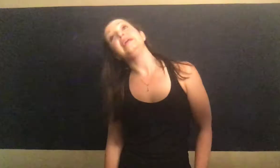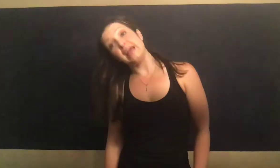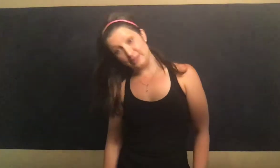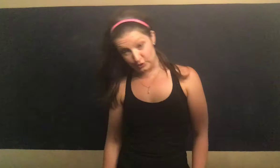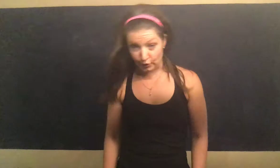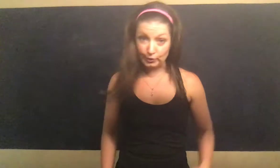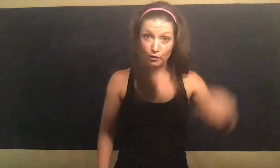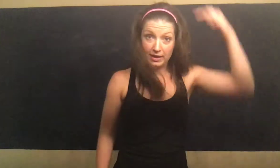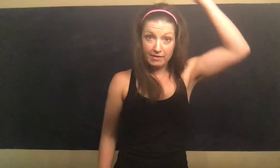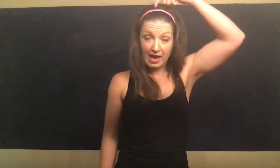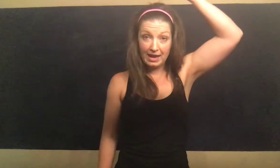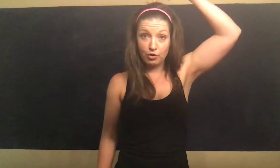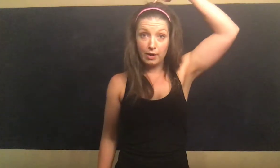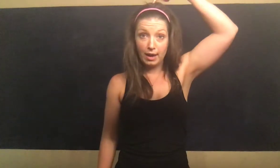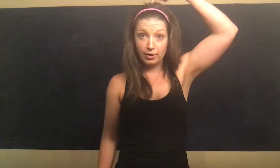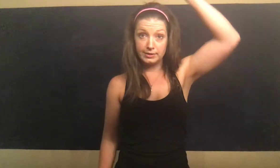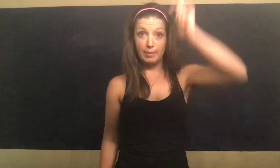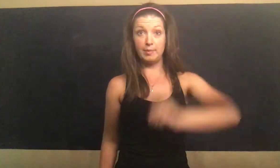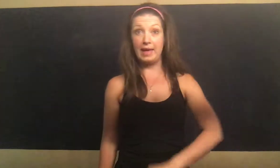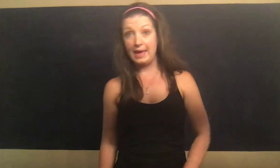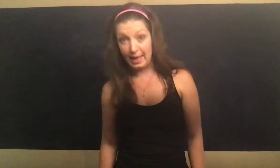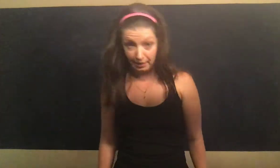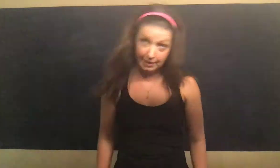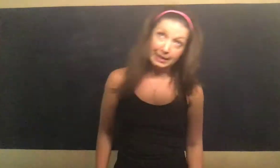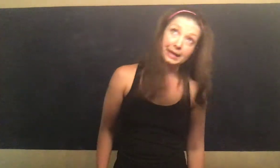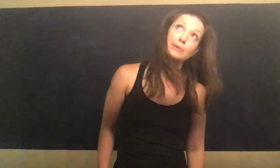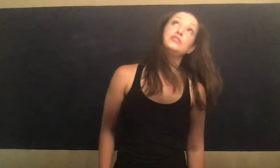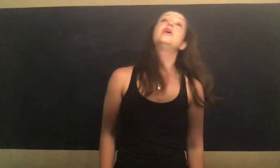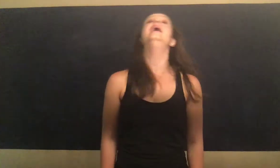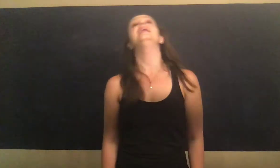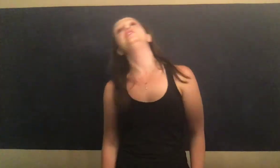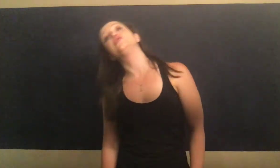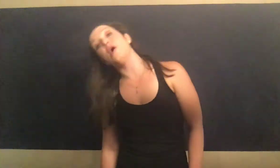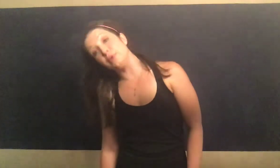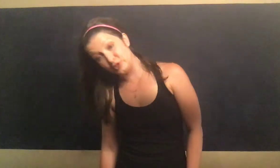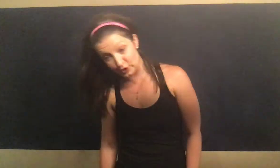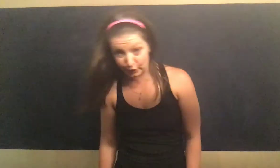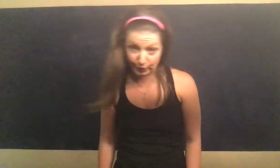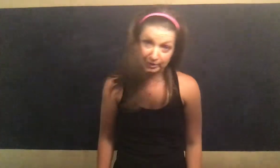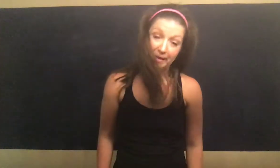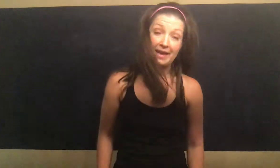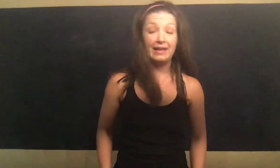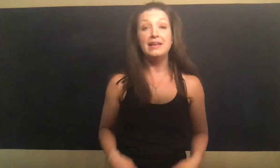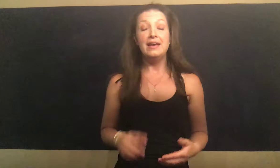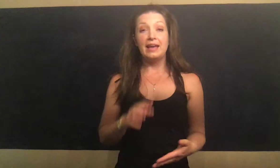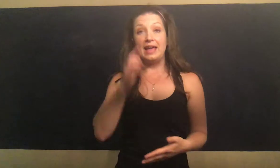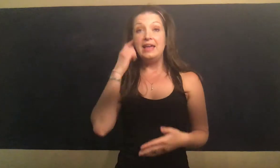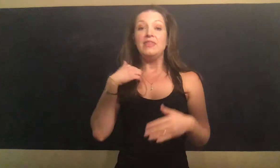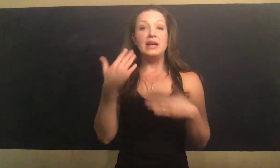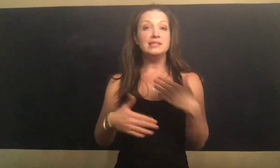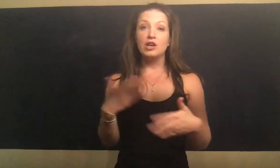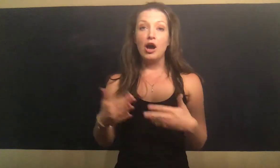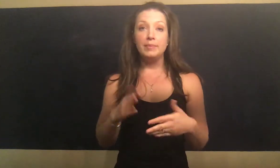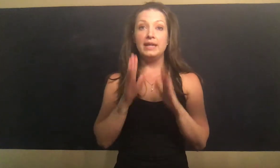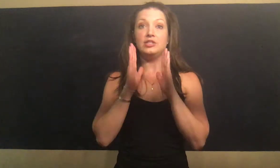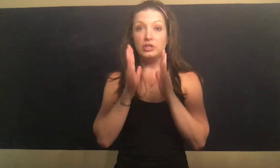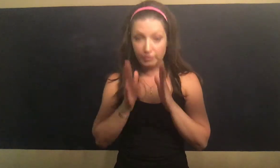a circle. So think if I had a crayon on top of my head, and I would try to draw a circle with my head. That's a combination of